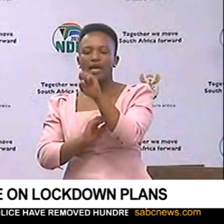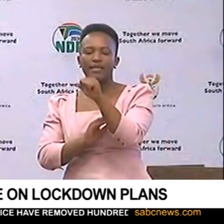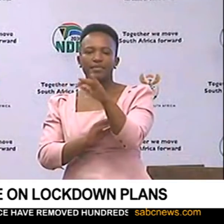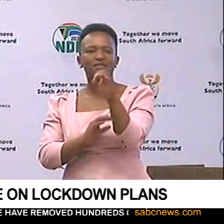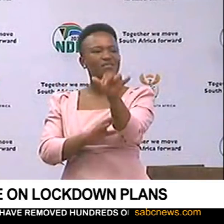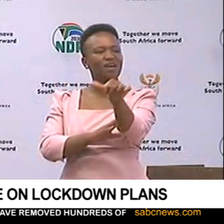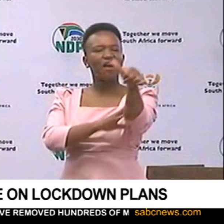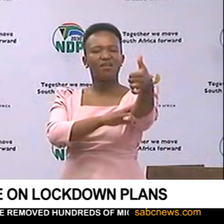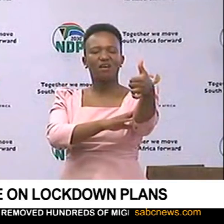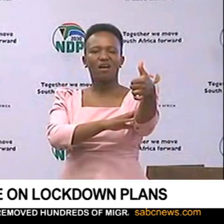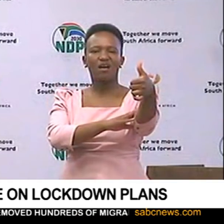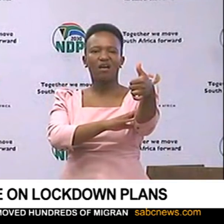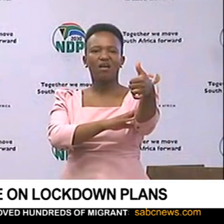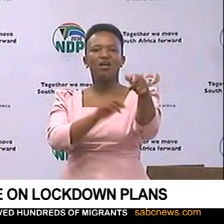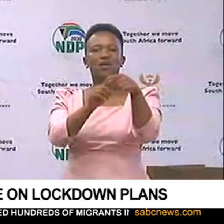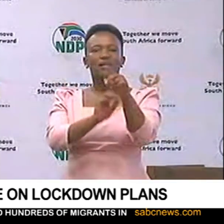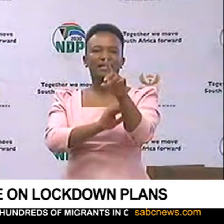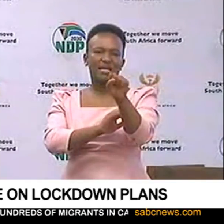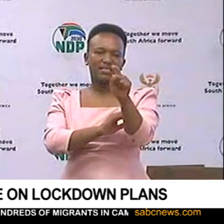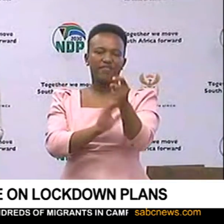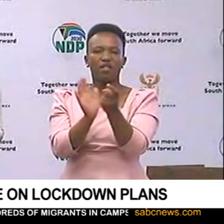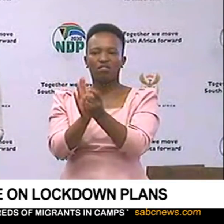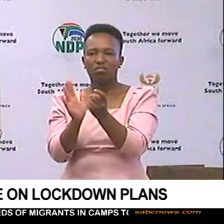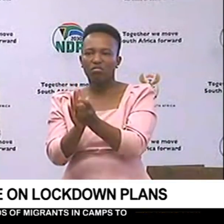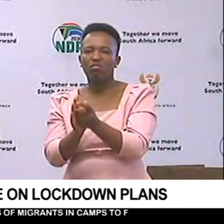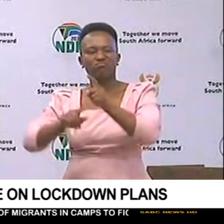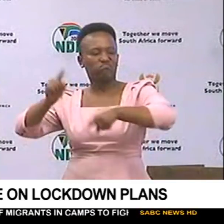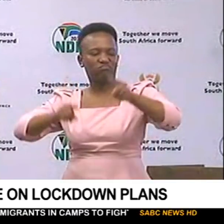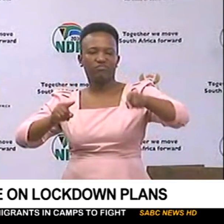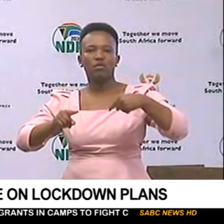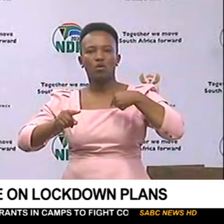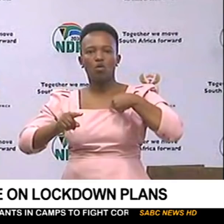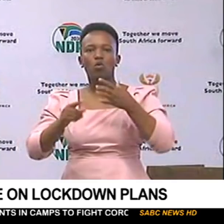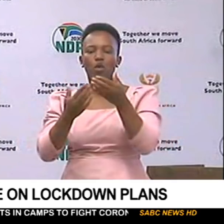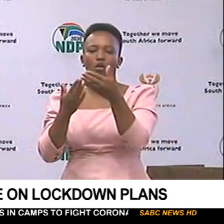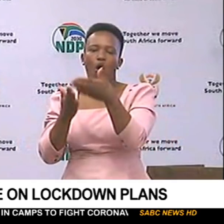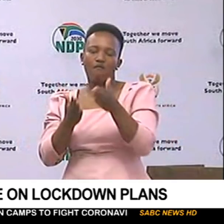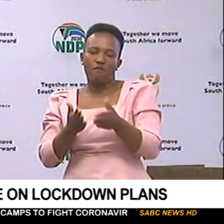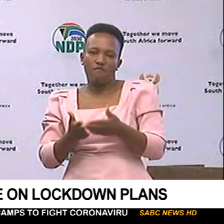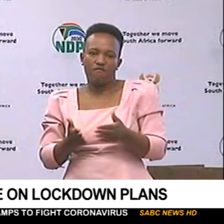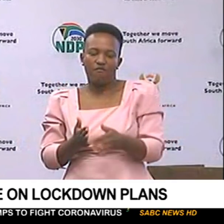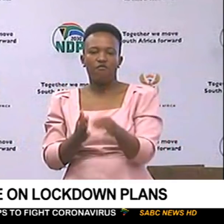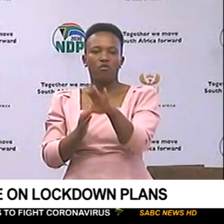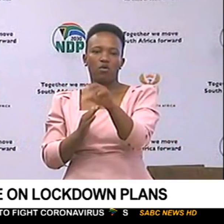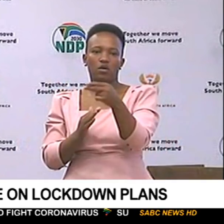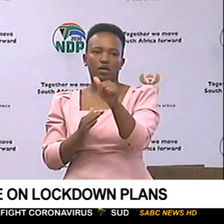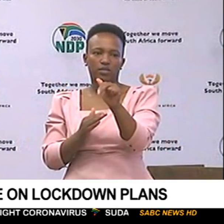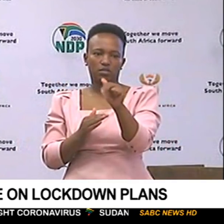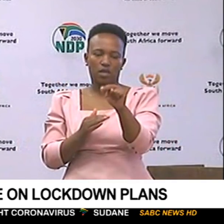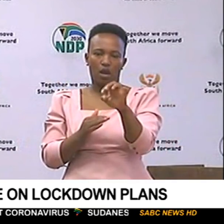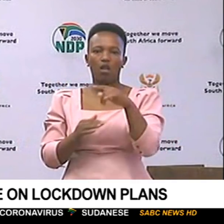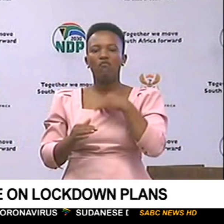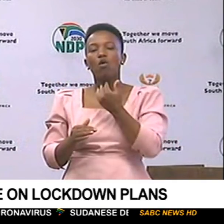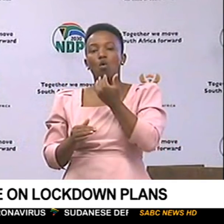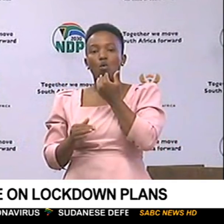and those that are under DSTV, that we've agreed that we're going to clear some channel in order to ensure that South Africa